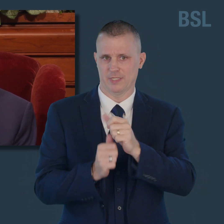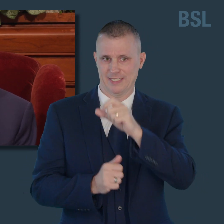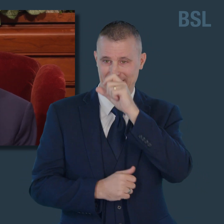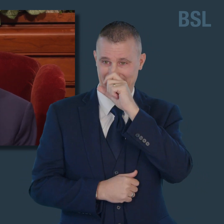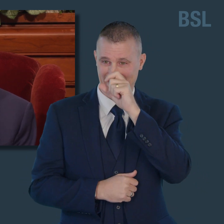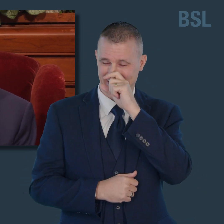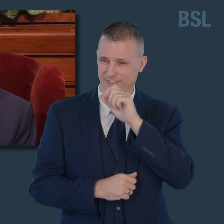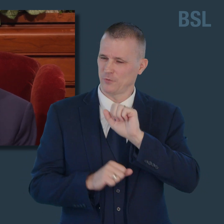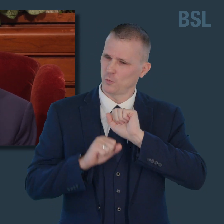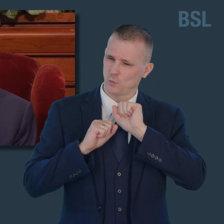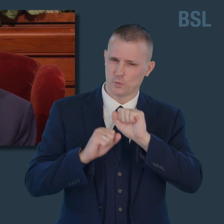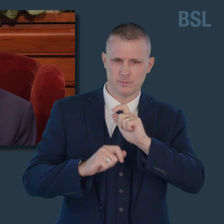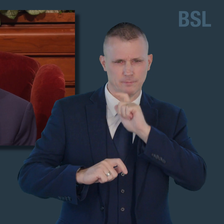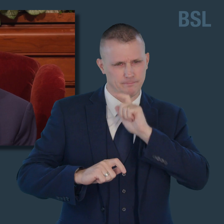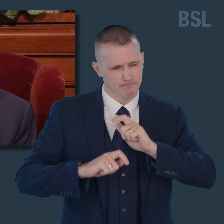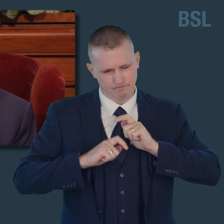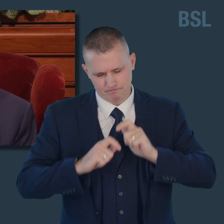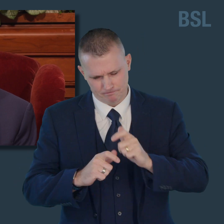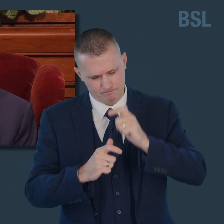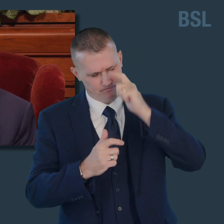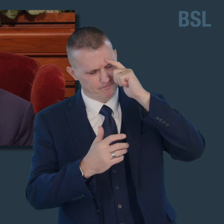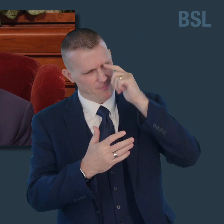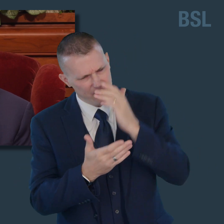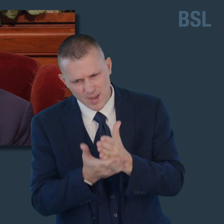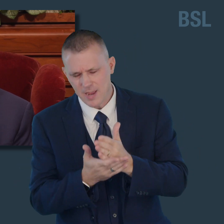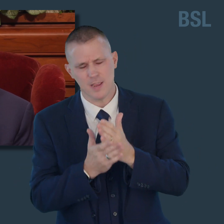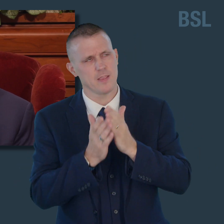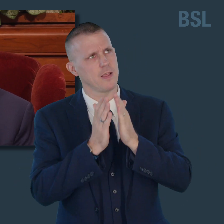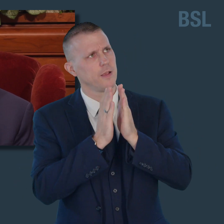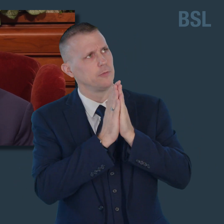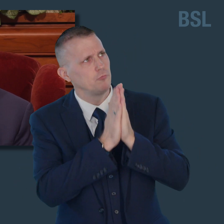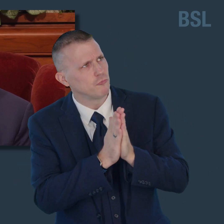prayers on behalf of the leadership of the Church.